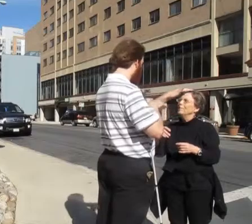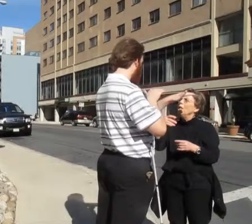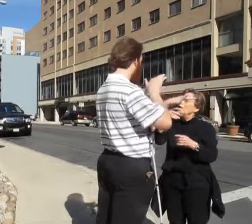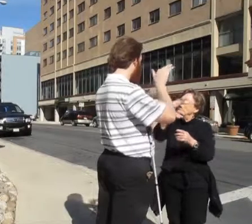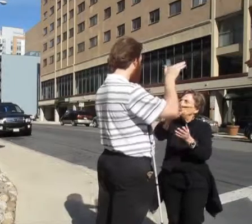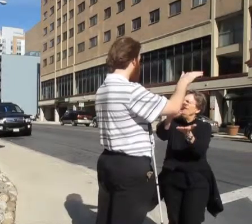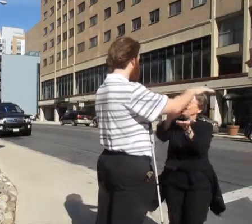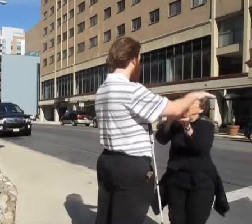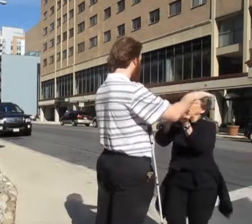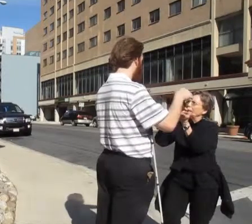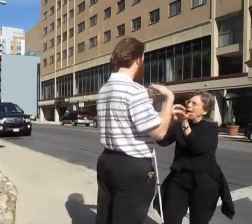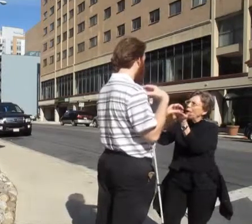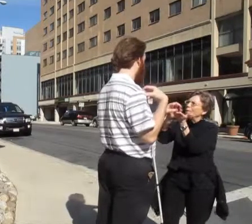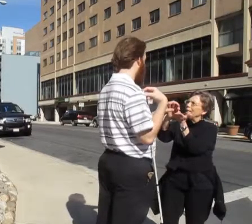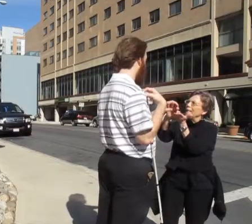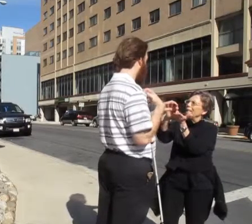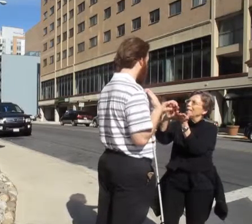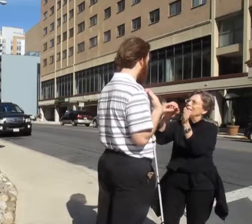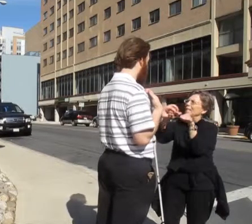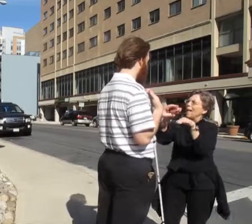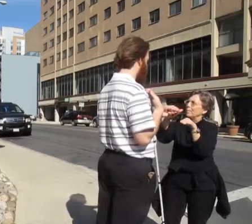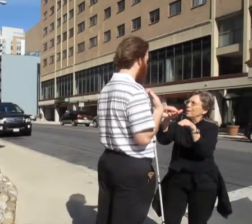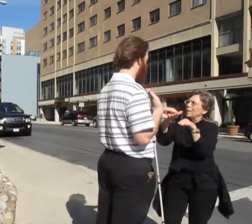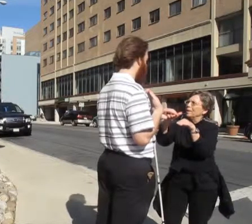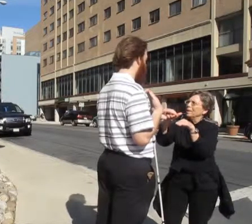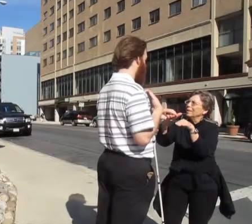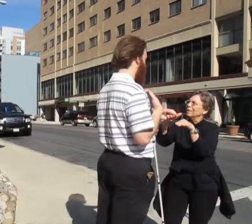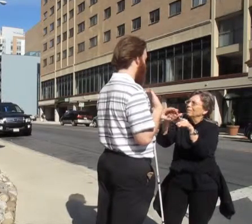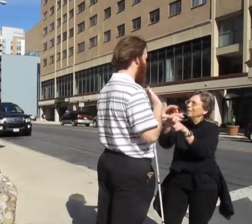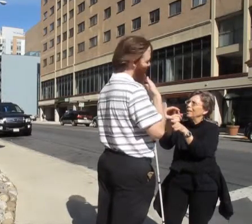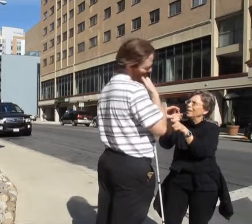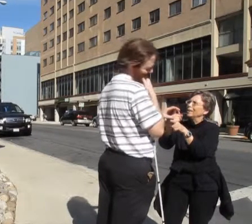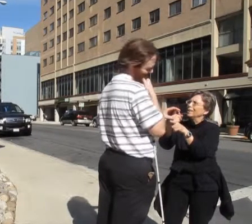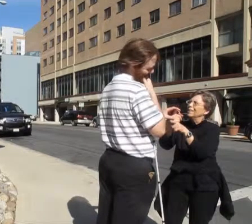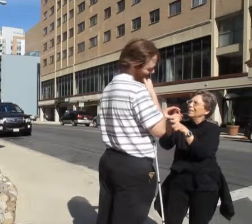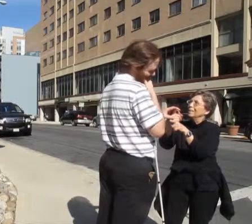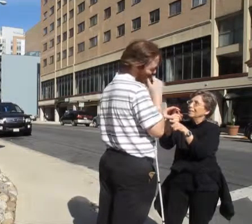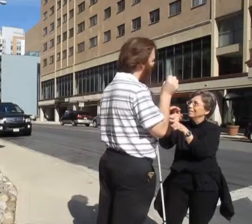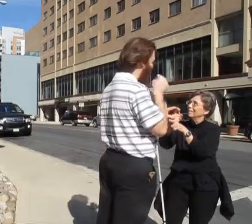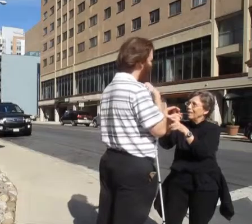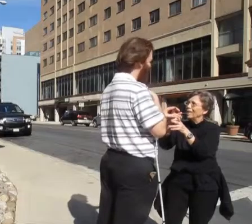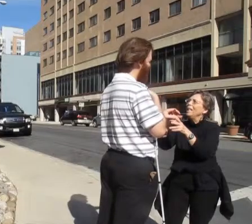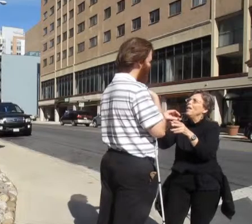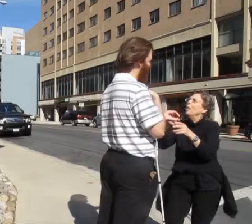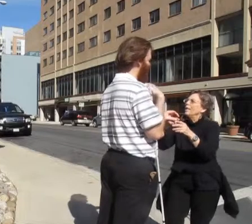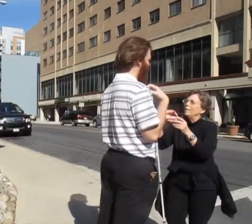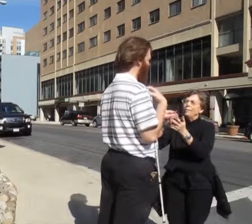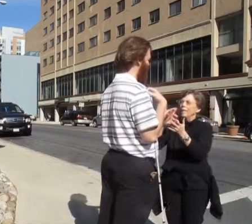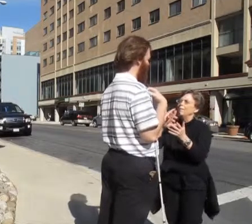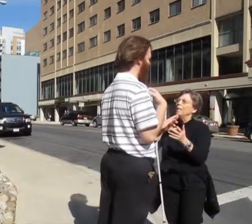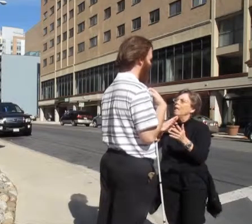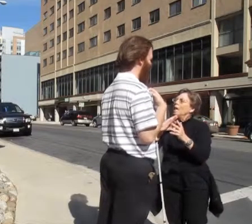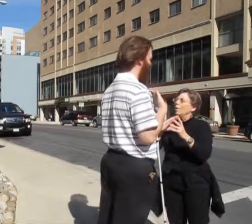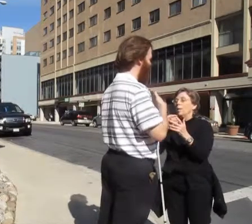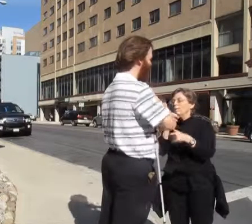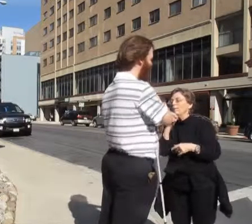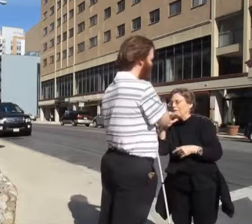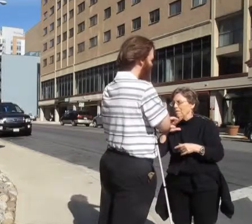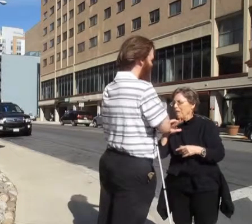So you were counting steps, right? Yeah. Okay. Okay. That's fine. Well, it's not fine.